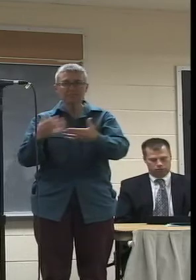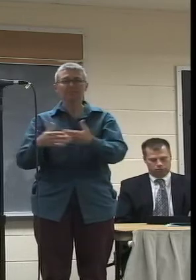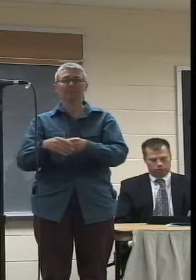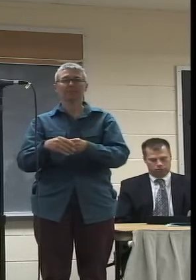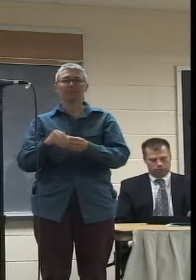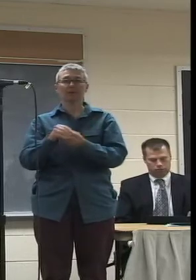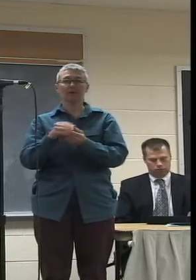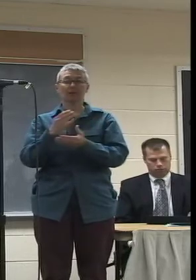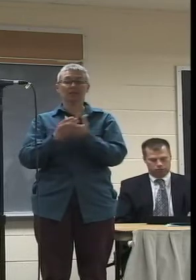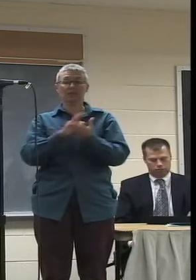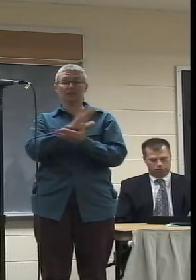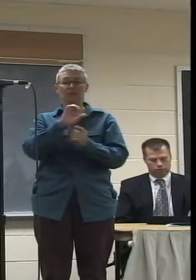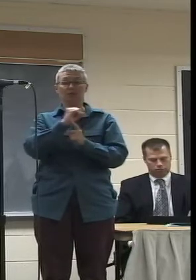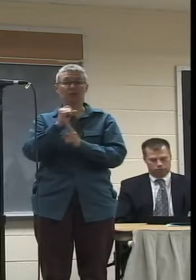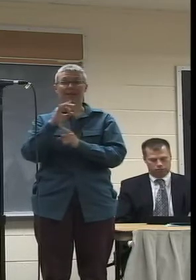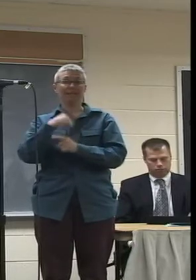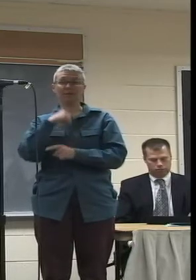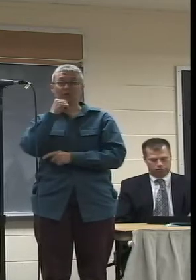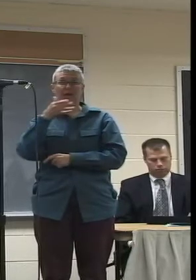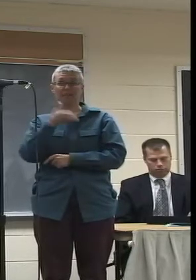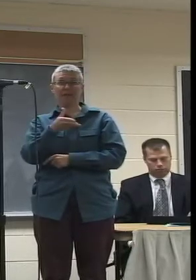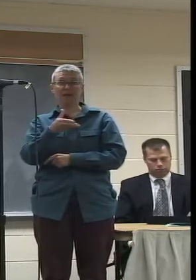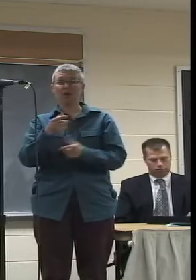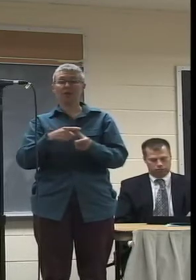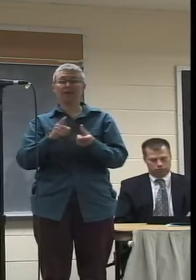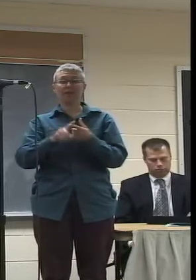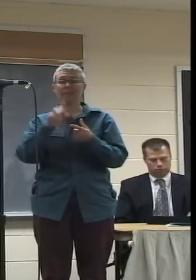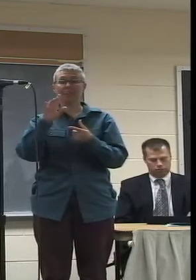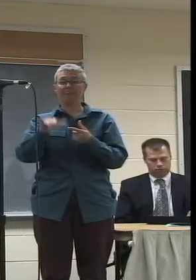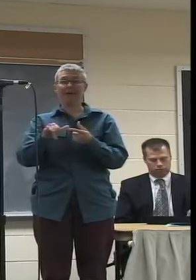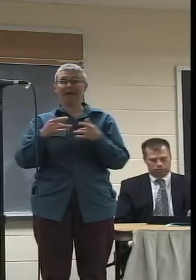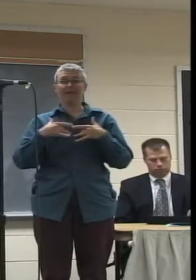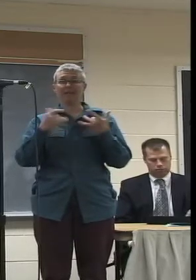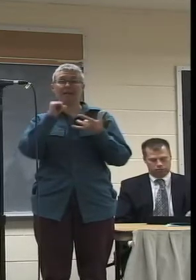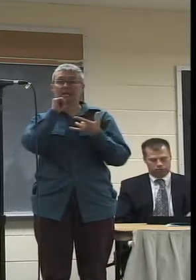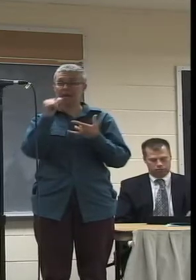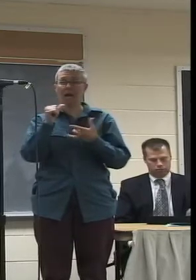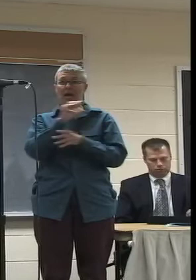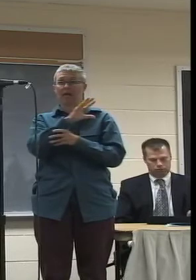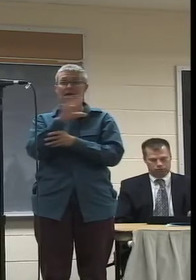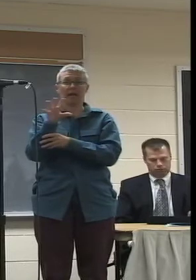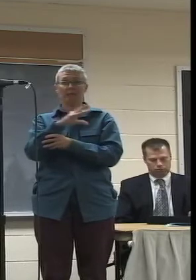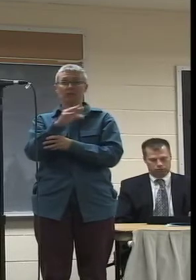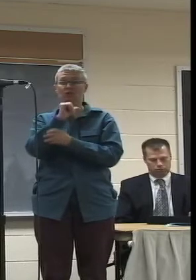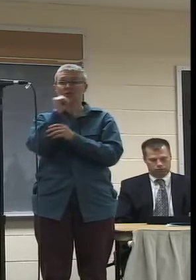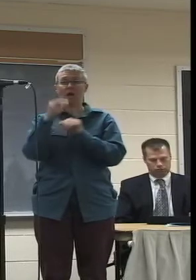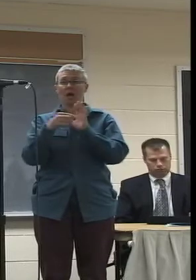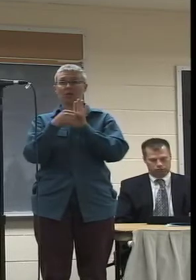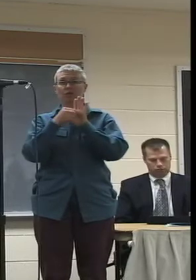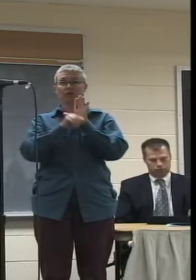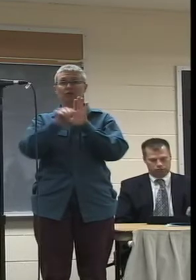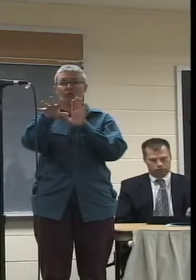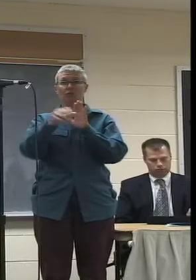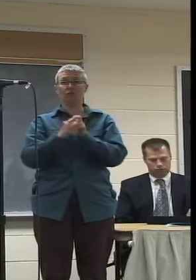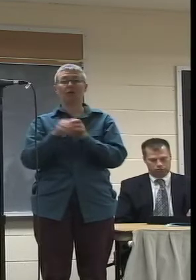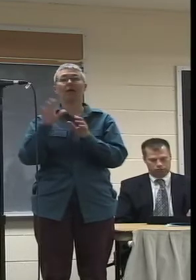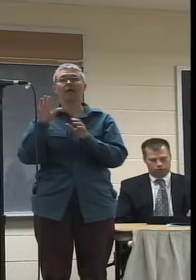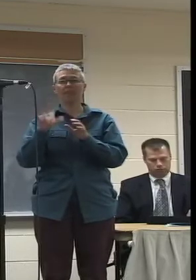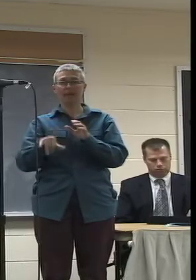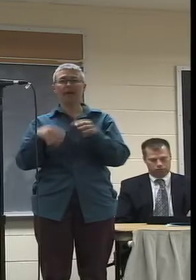had it not been there, that event wouldn't have been recorded or televised. And that's a pretty meaningful thing. And